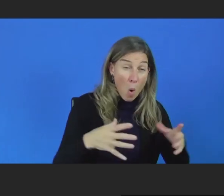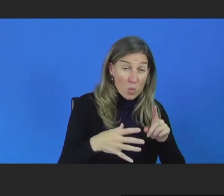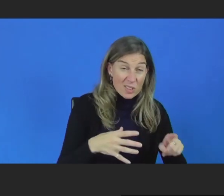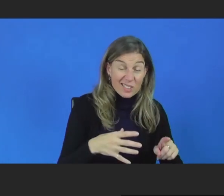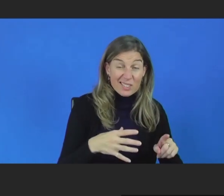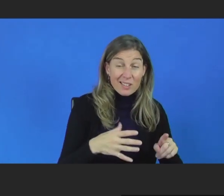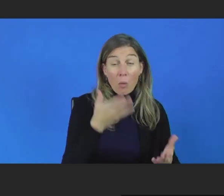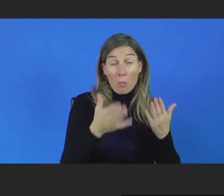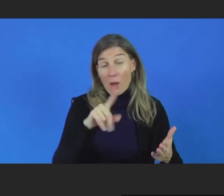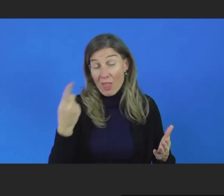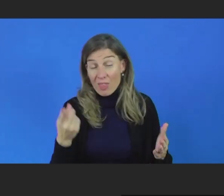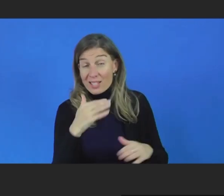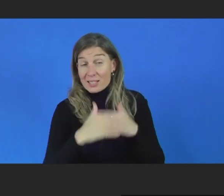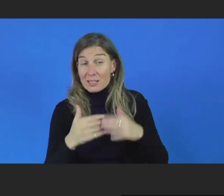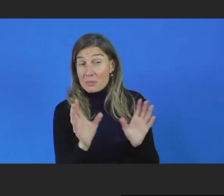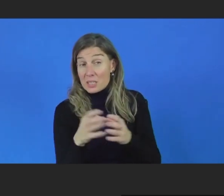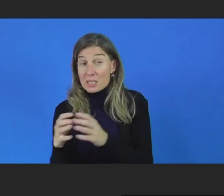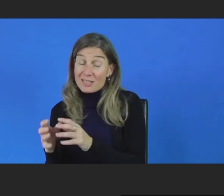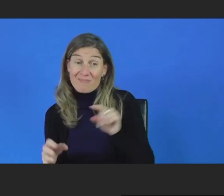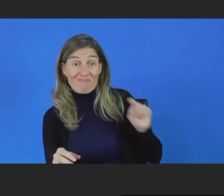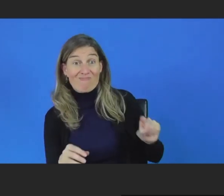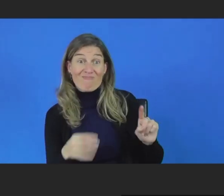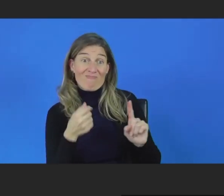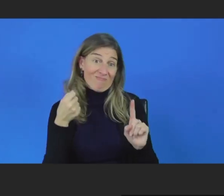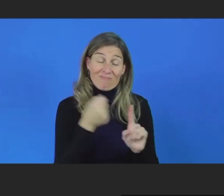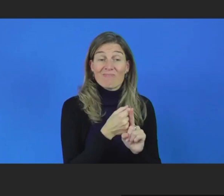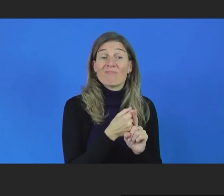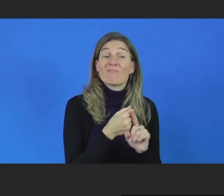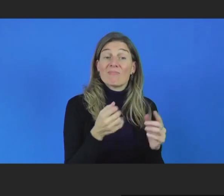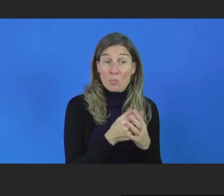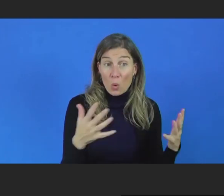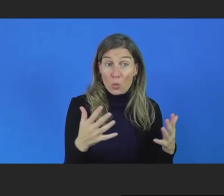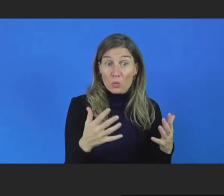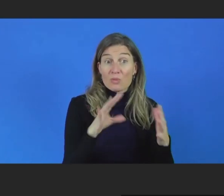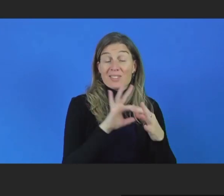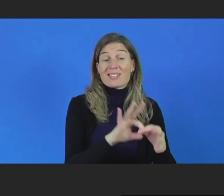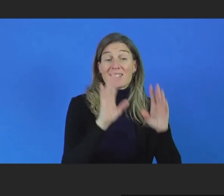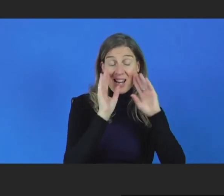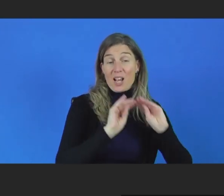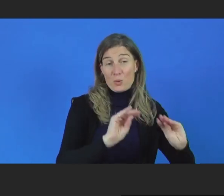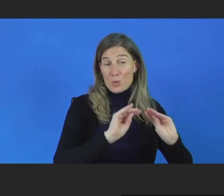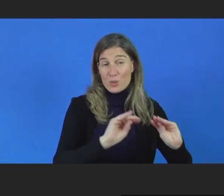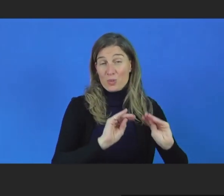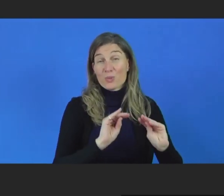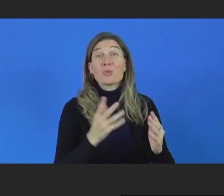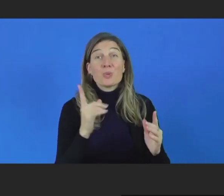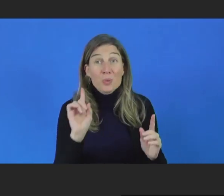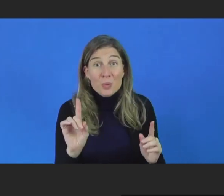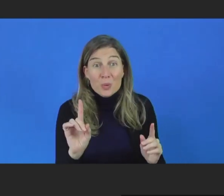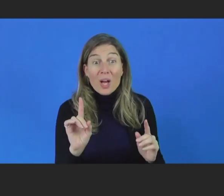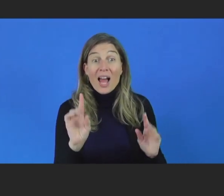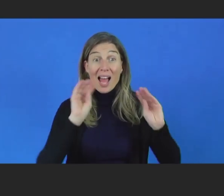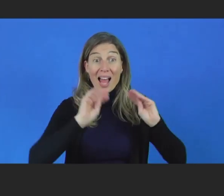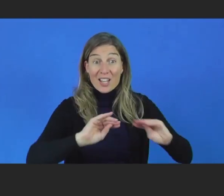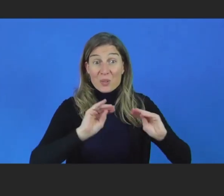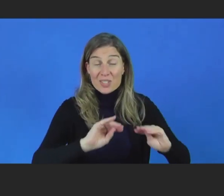in terms of education. And now, as we're seeing more and more through